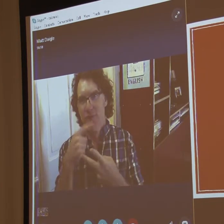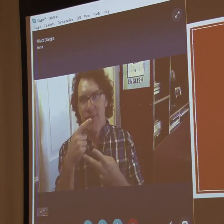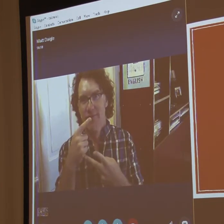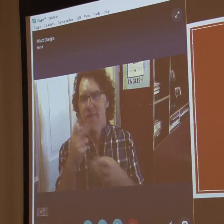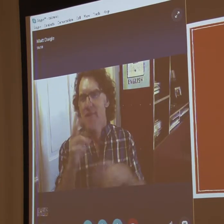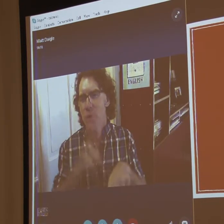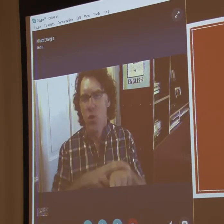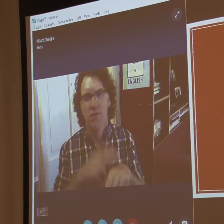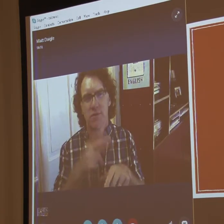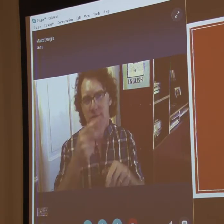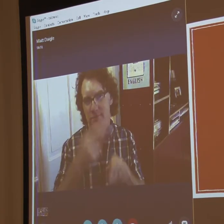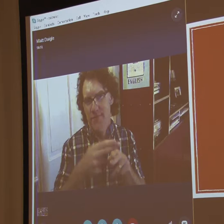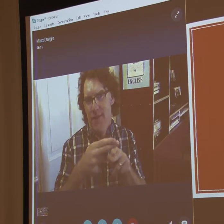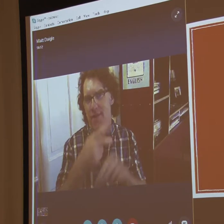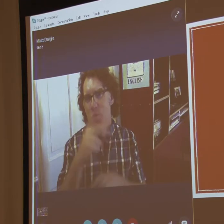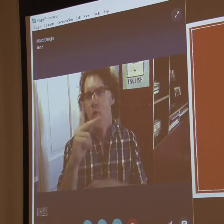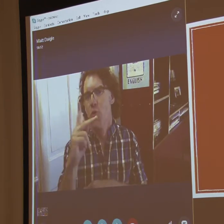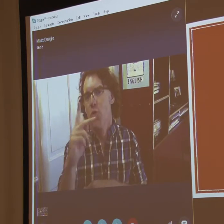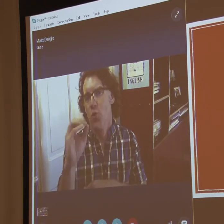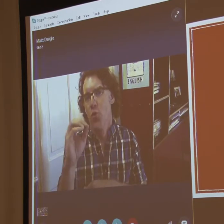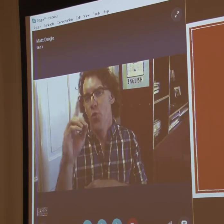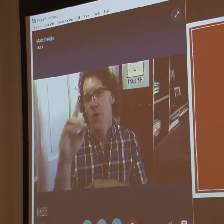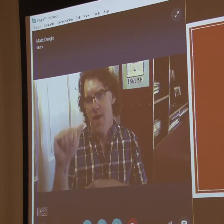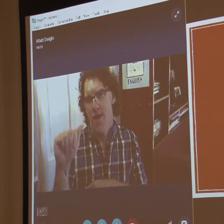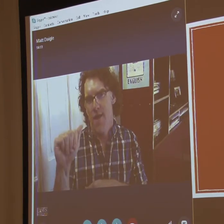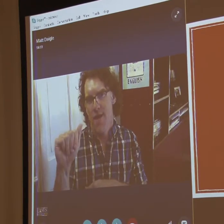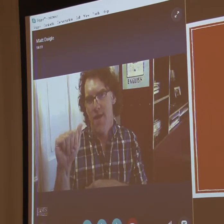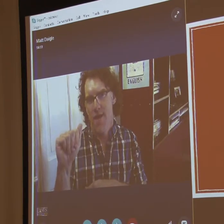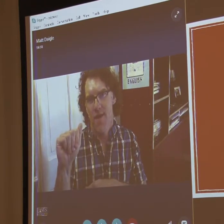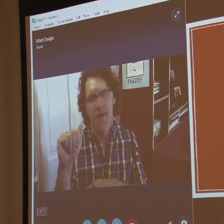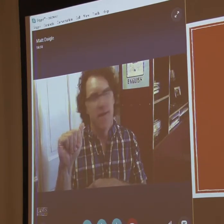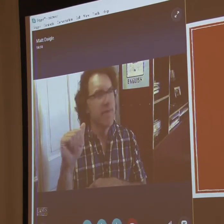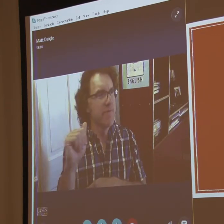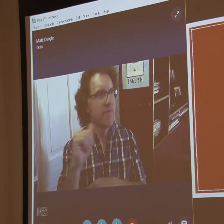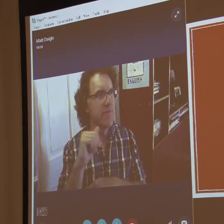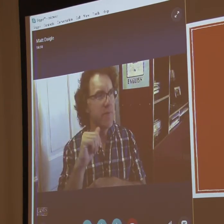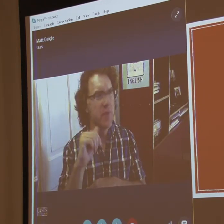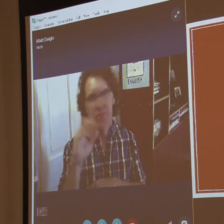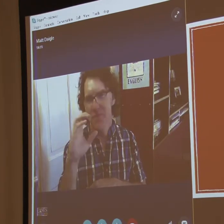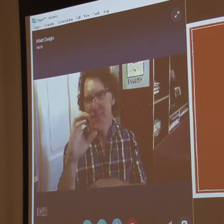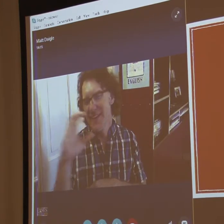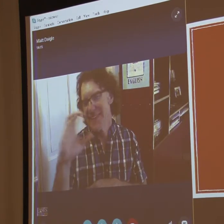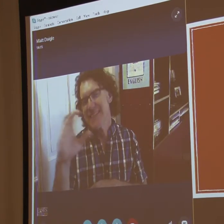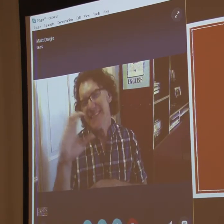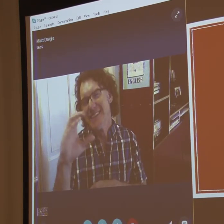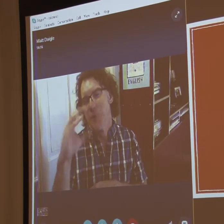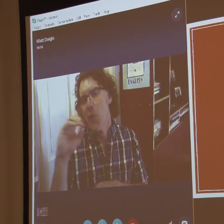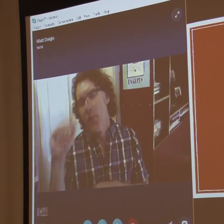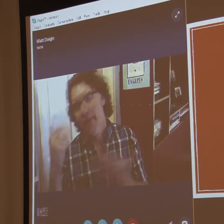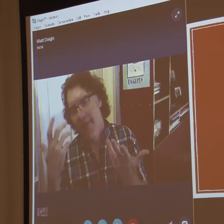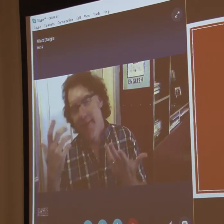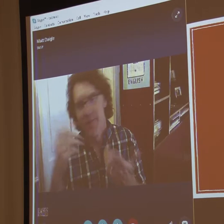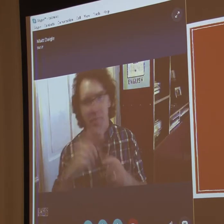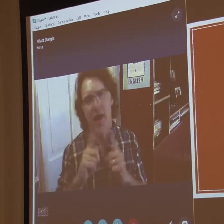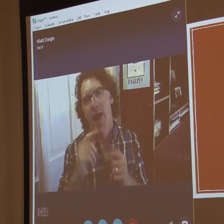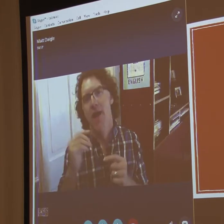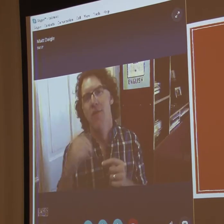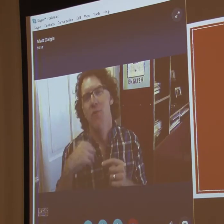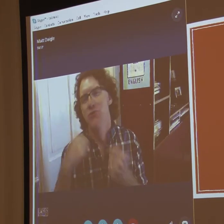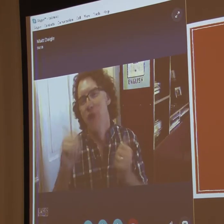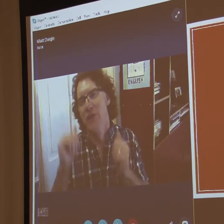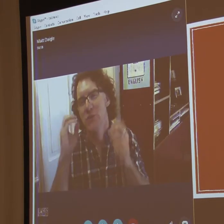he's stuck, well, he's in between two worlds. Hearing and deaf. And he's considered a coda. Coda.